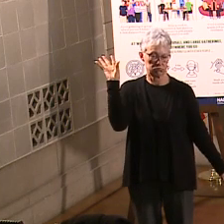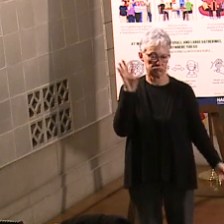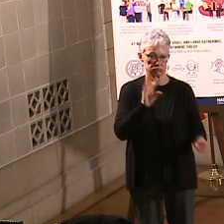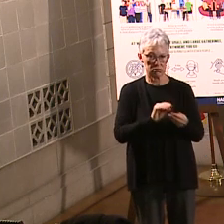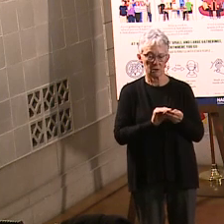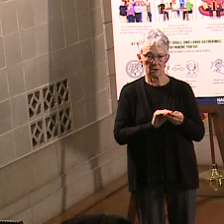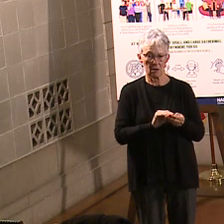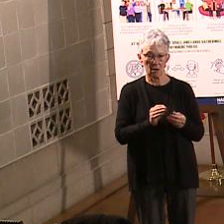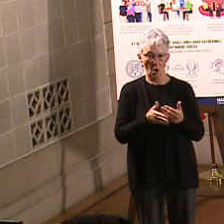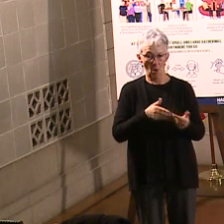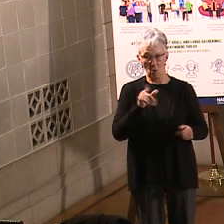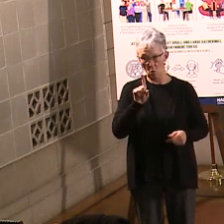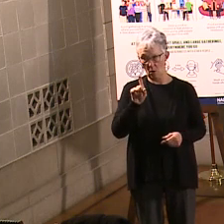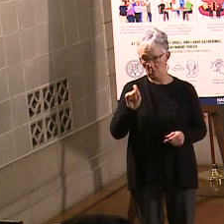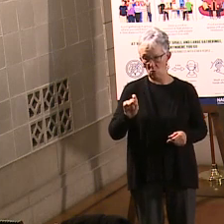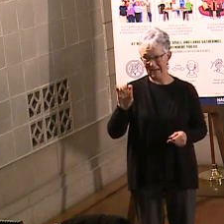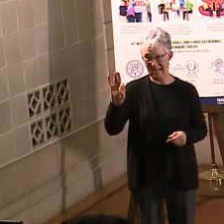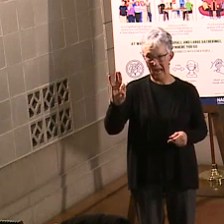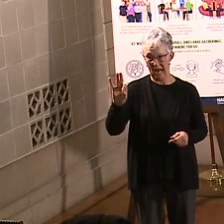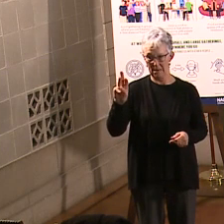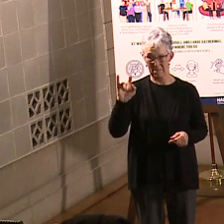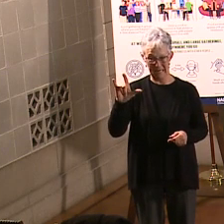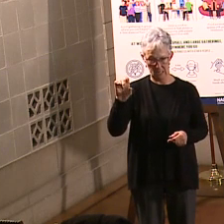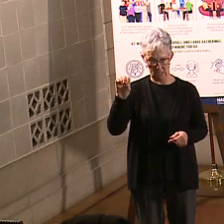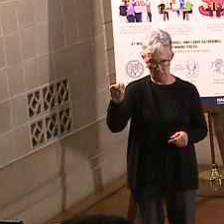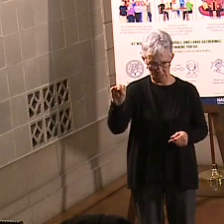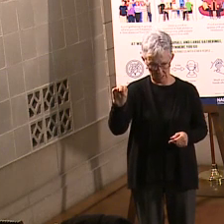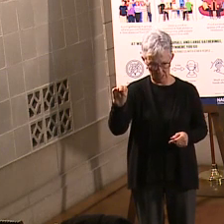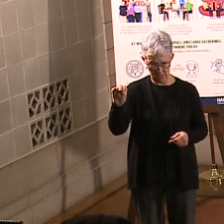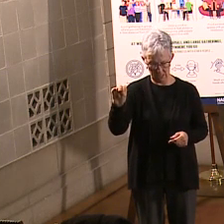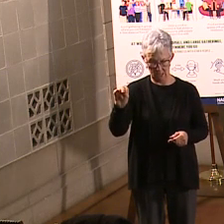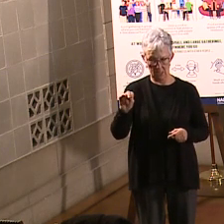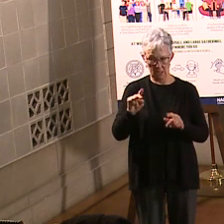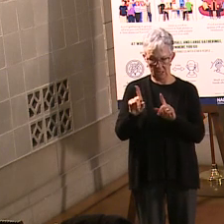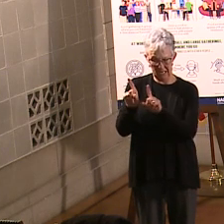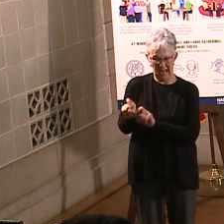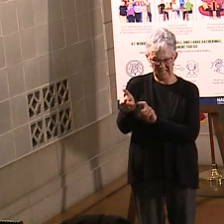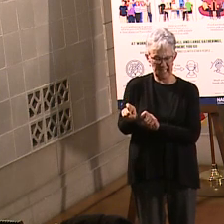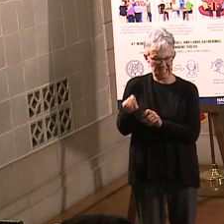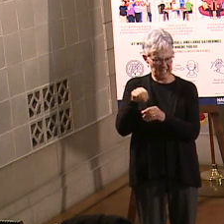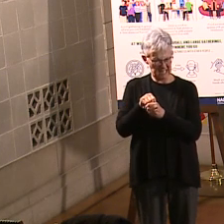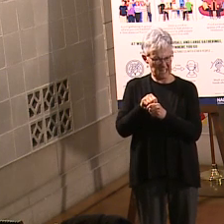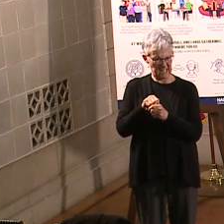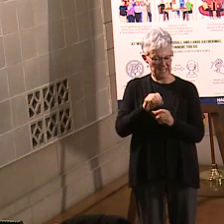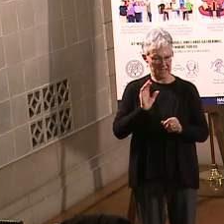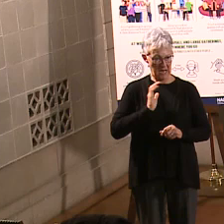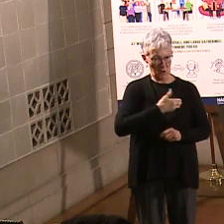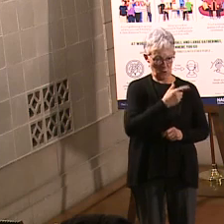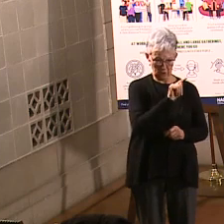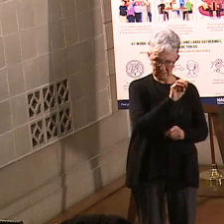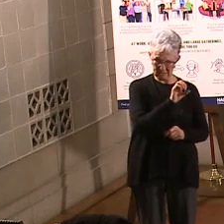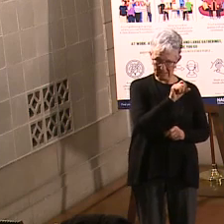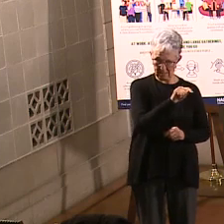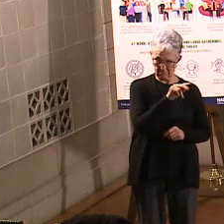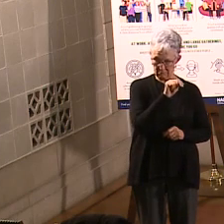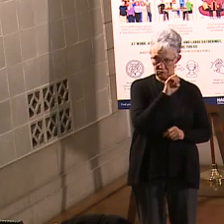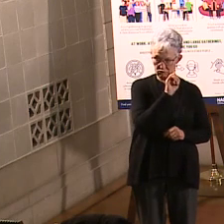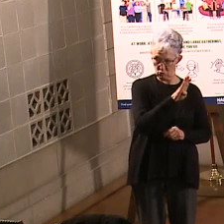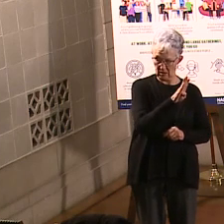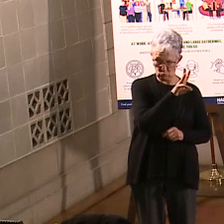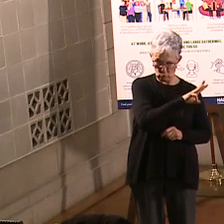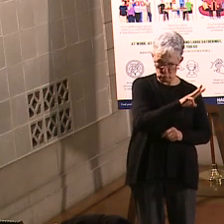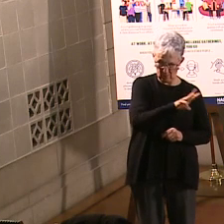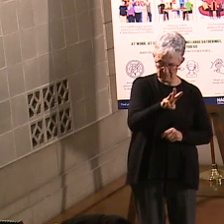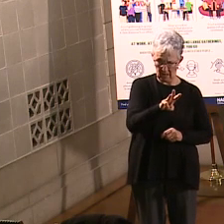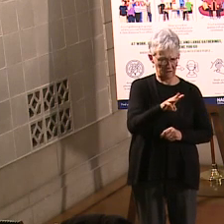.9 million assessments just through Test Nebraska, so it's out there. It's free. It's easy. You can go to